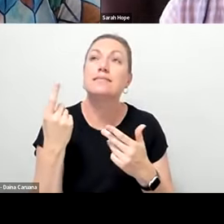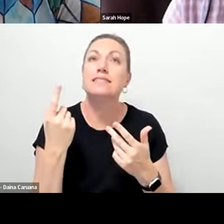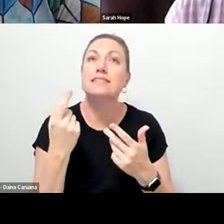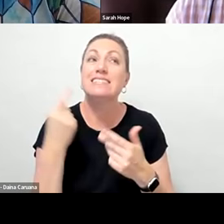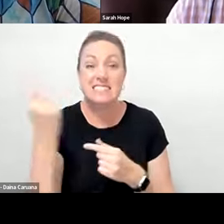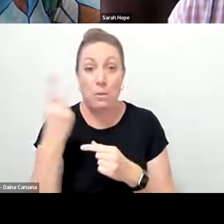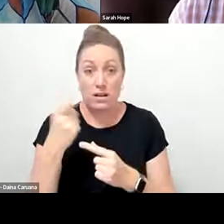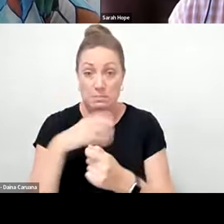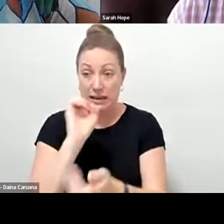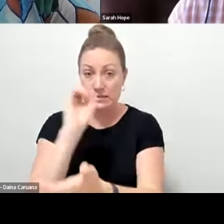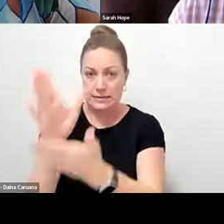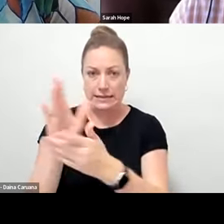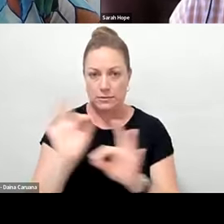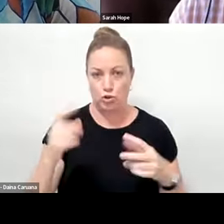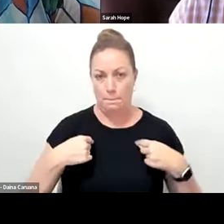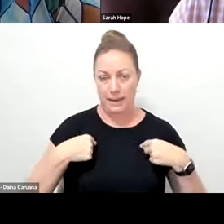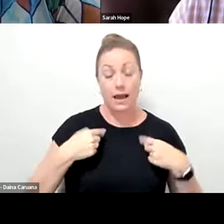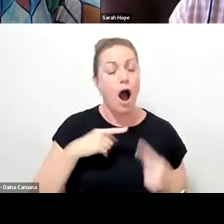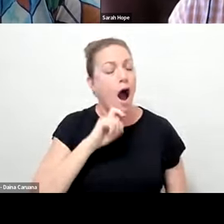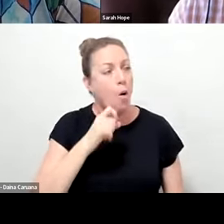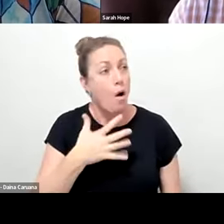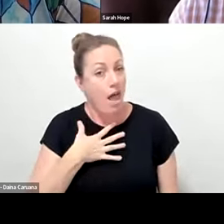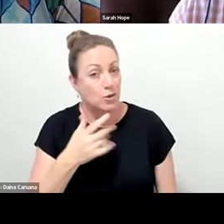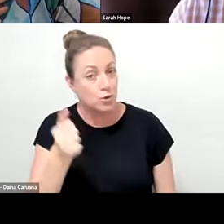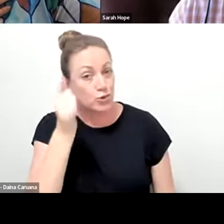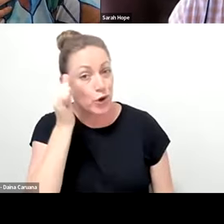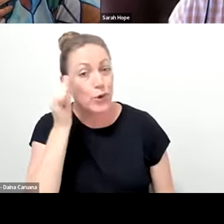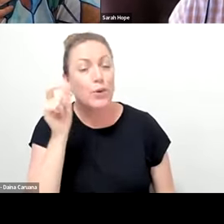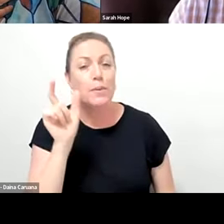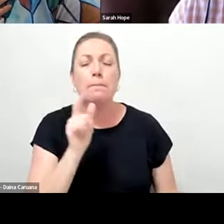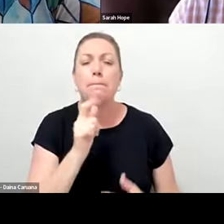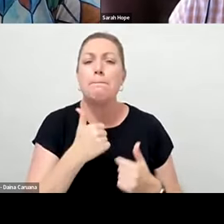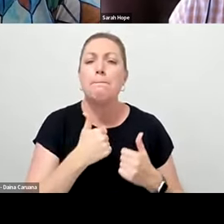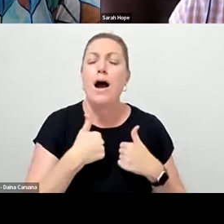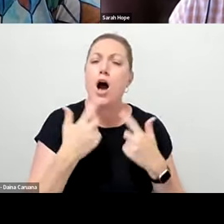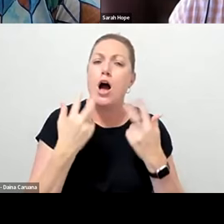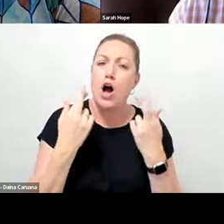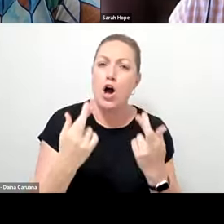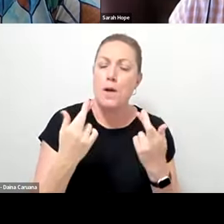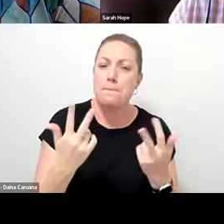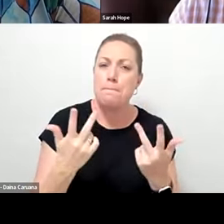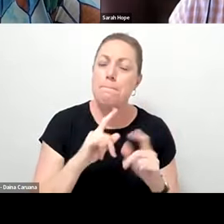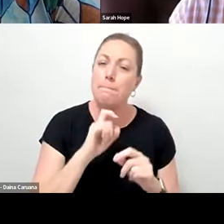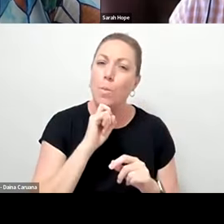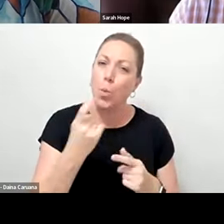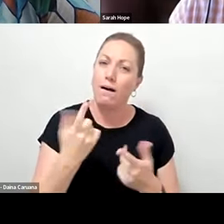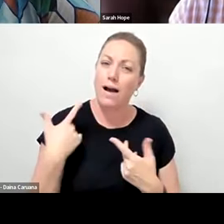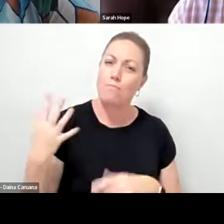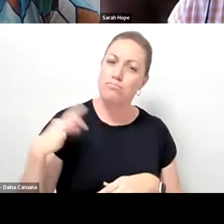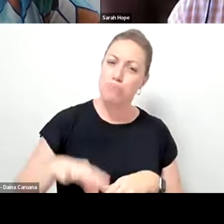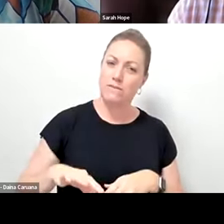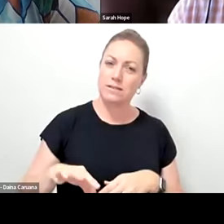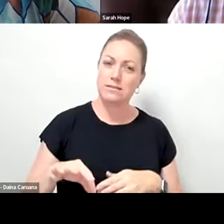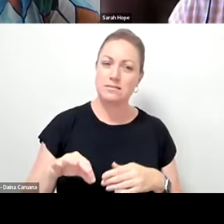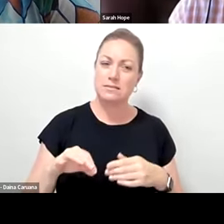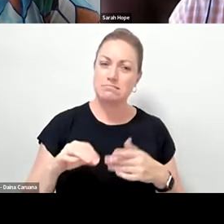Yeah, I would like to find out, but it's going to be, I mean, my, my hope is that it will be making a profit at a $250